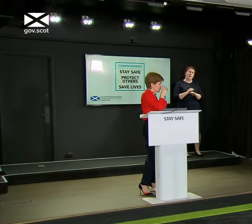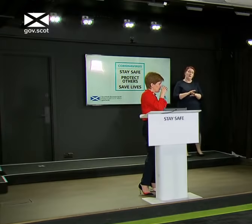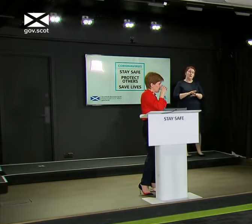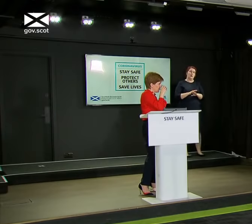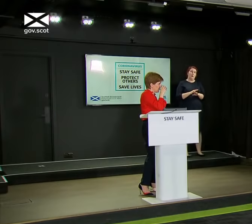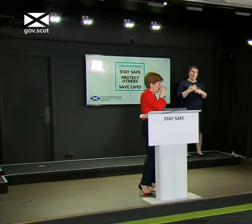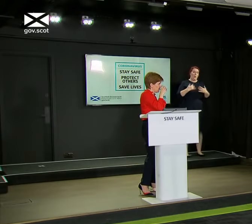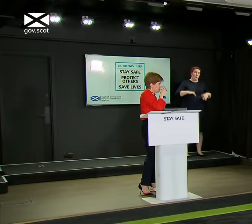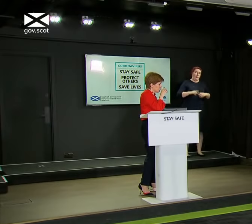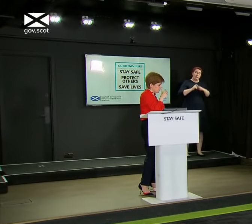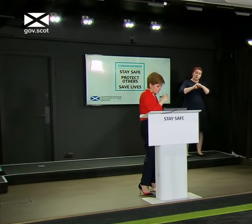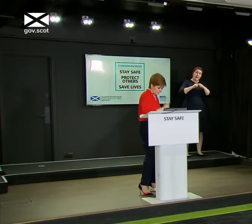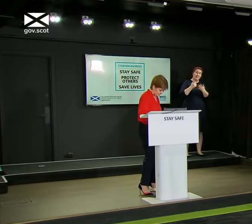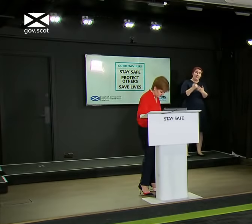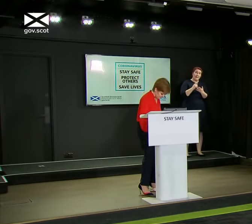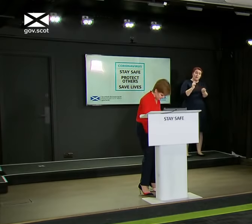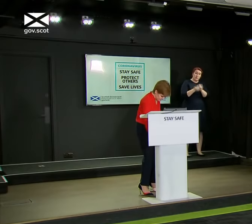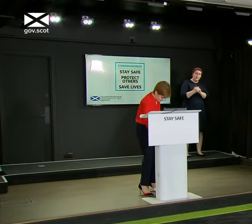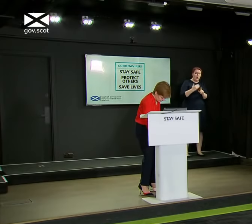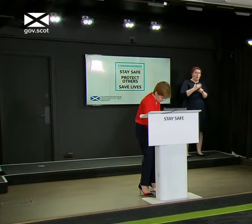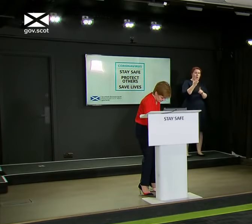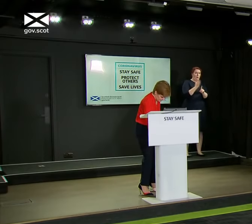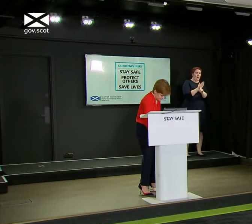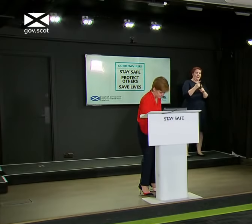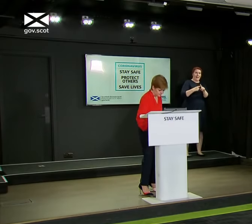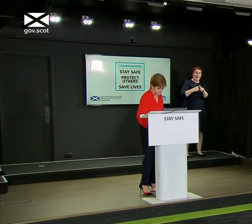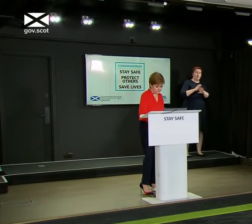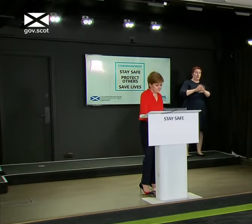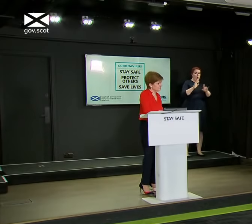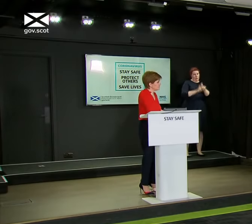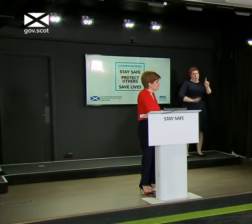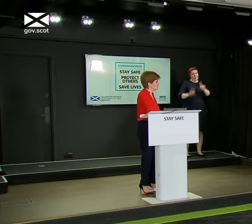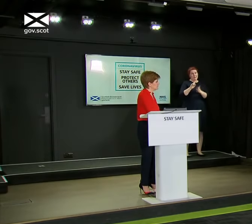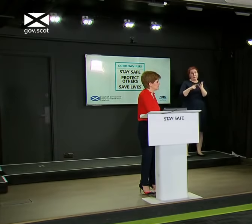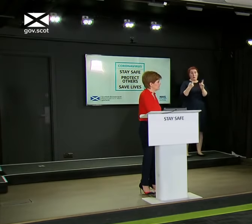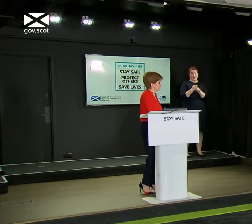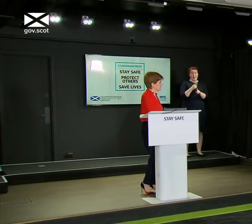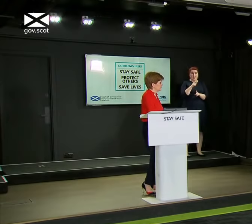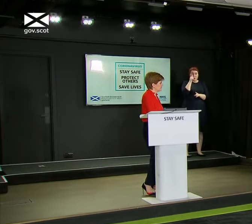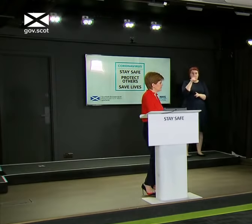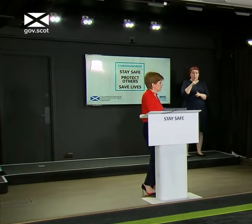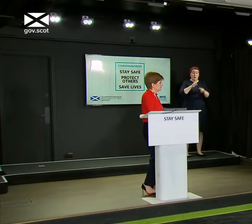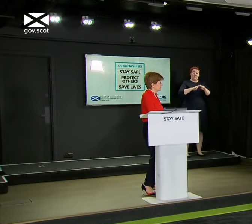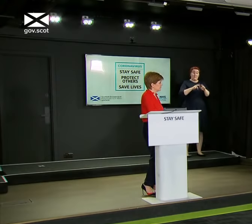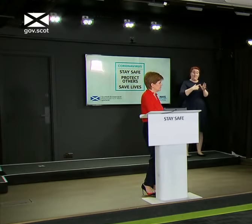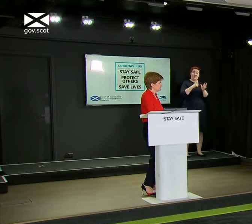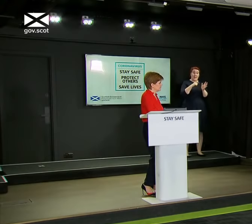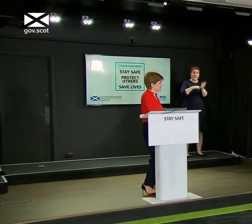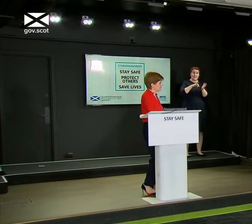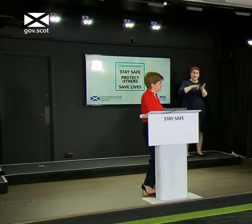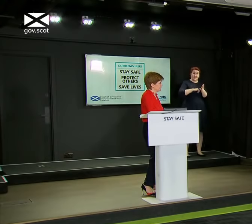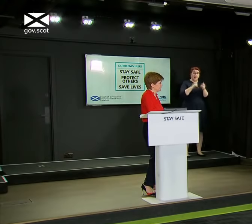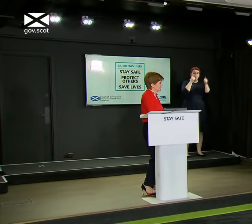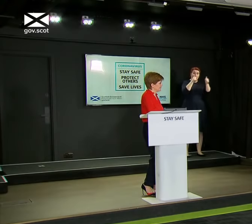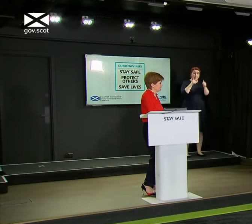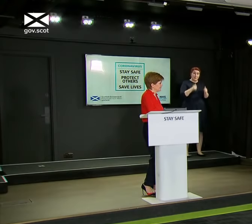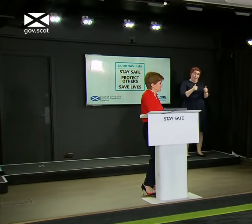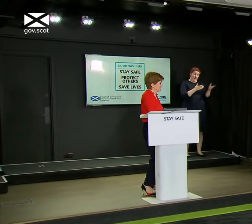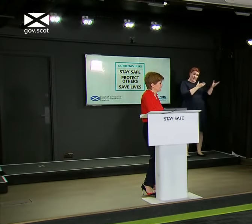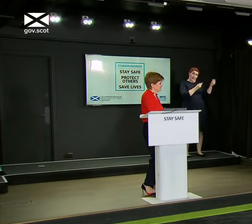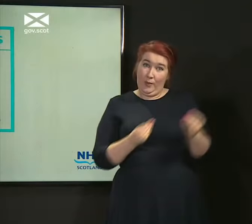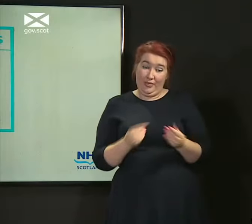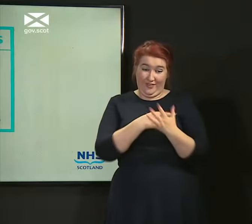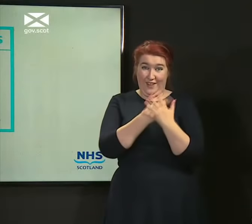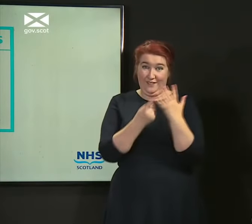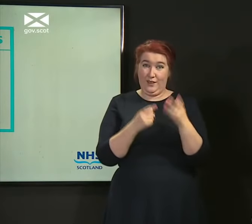advice for anywhere else across the UK. But you might want to take the facts poster with you and stick it on the door of your self-catering